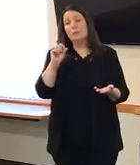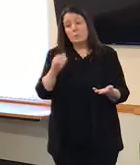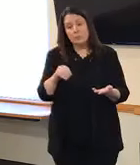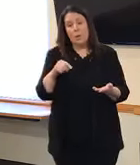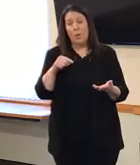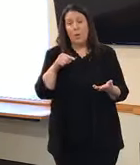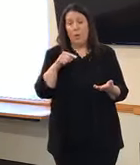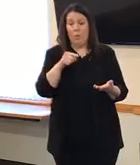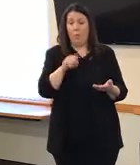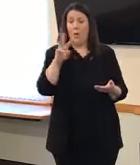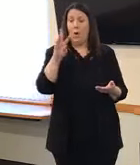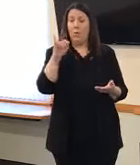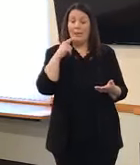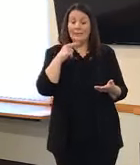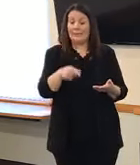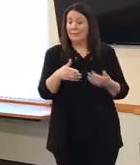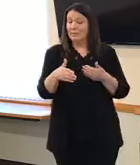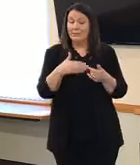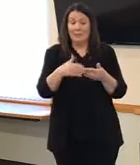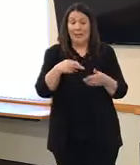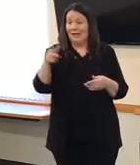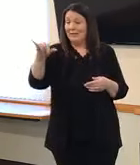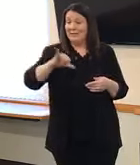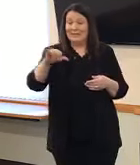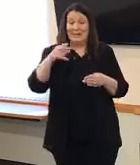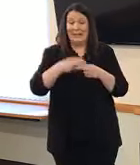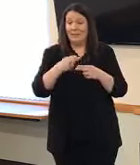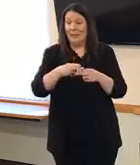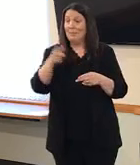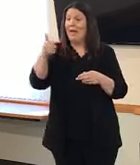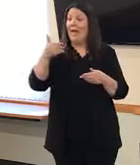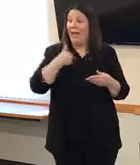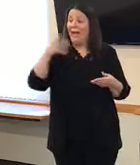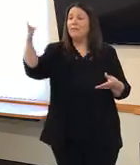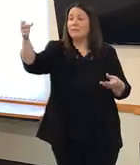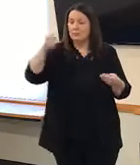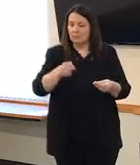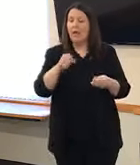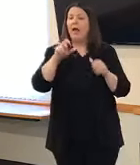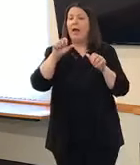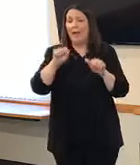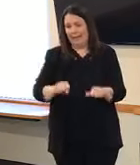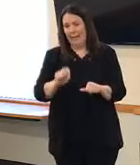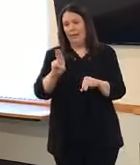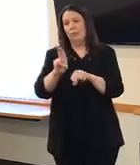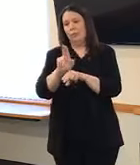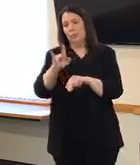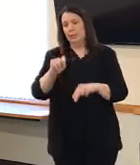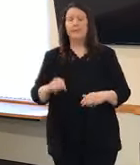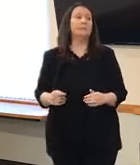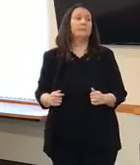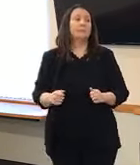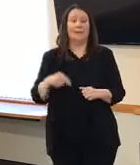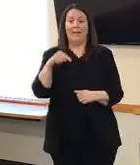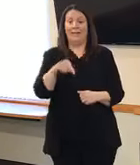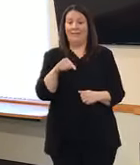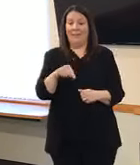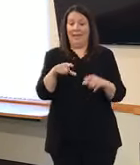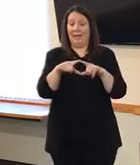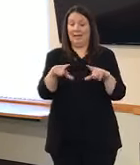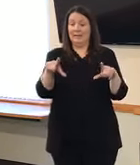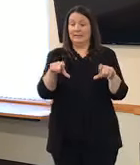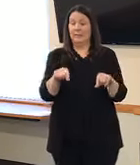WIC approved, then previously they weren't able to actually go and trade something or substitute. This waiver allows